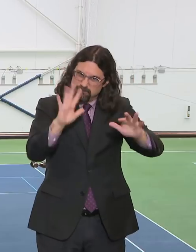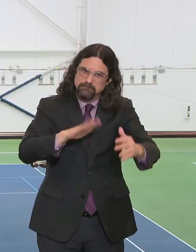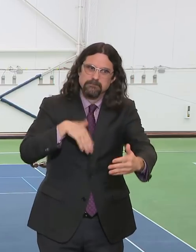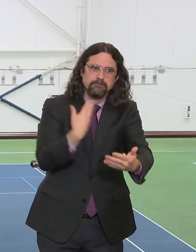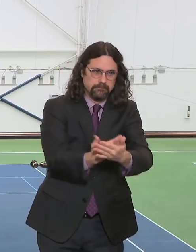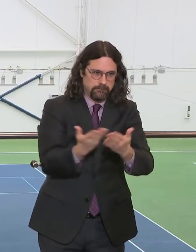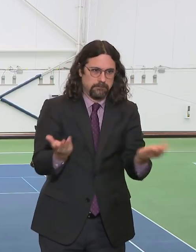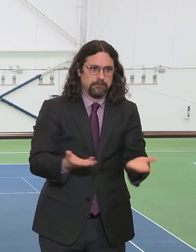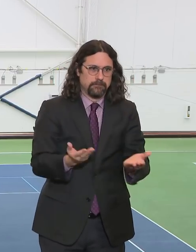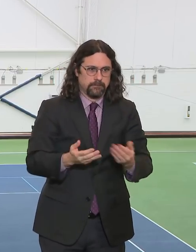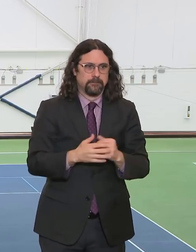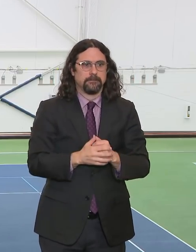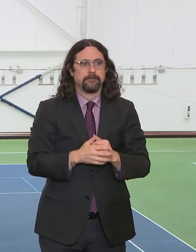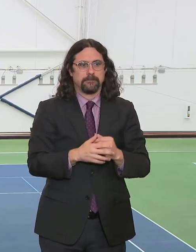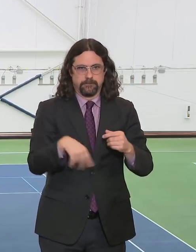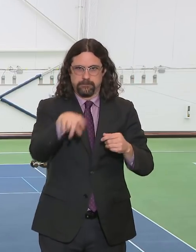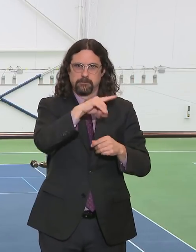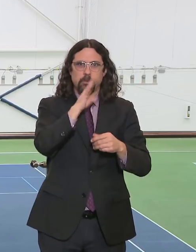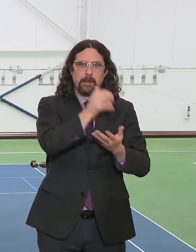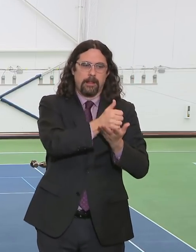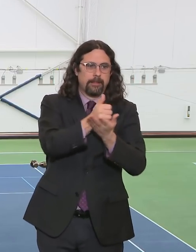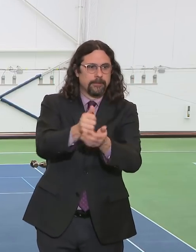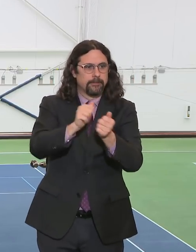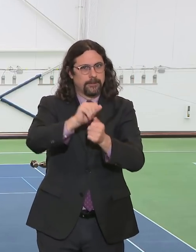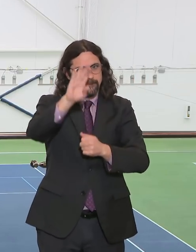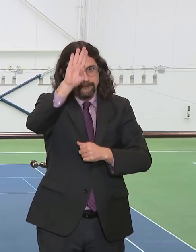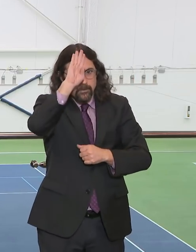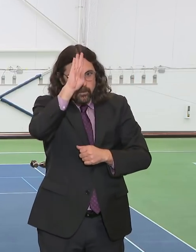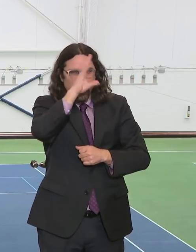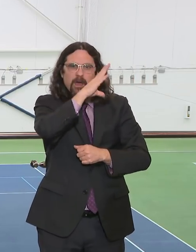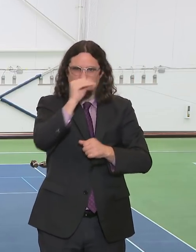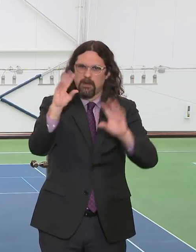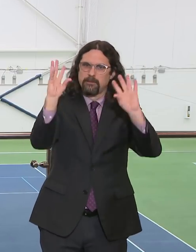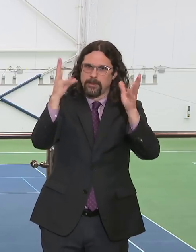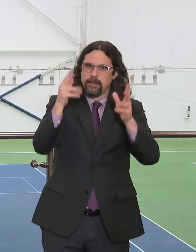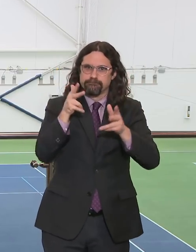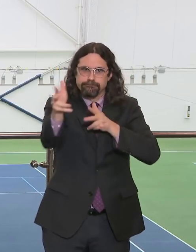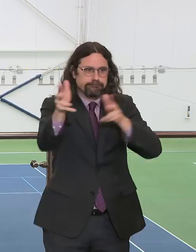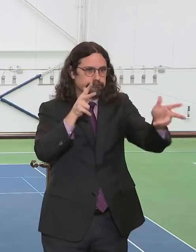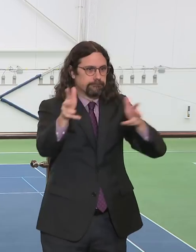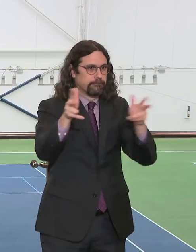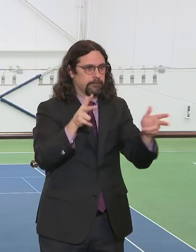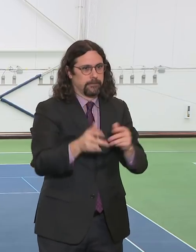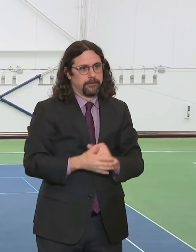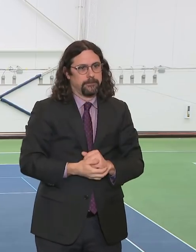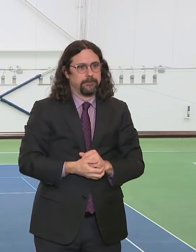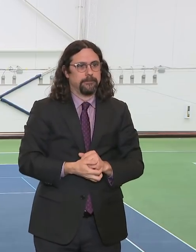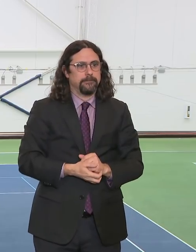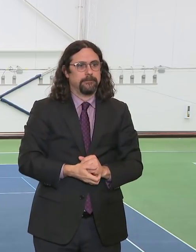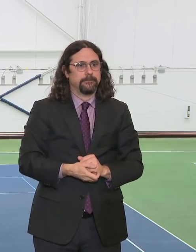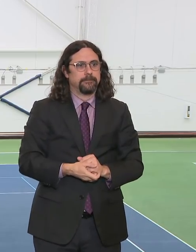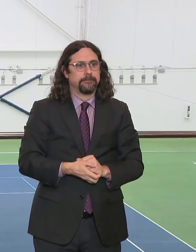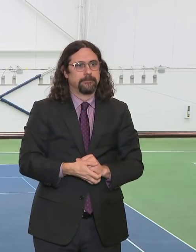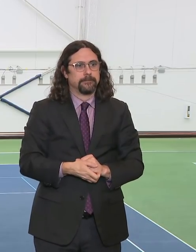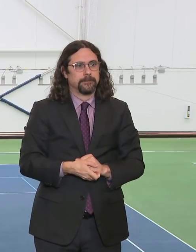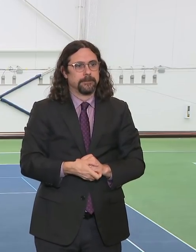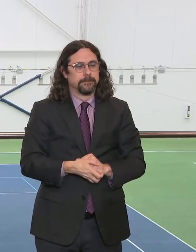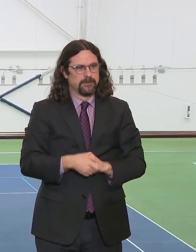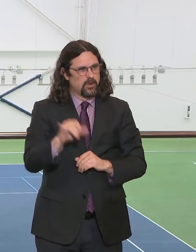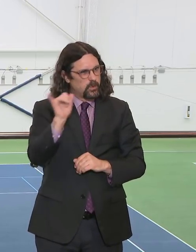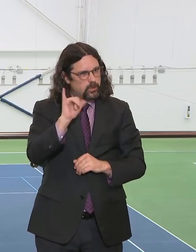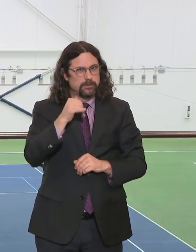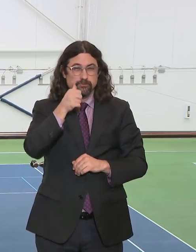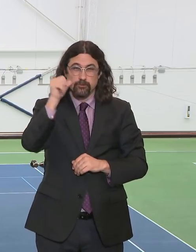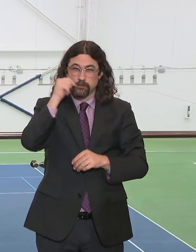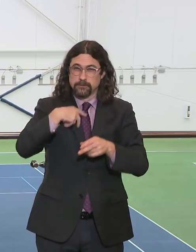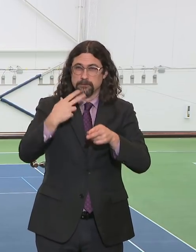that they do. I mentioned yesterday that nurses, more and more nurses are coming in. 500 on